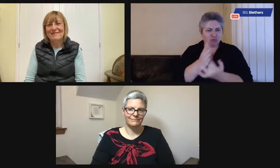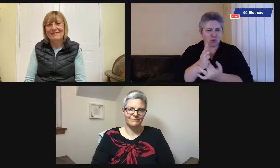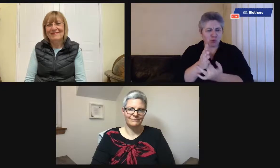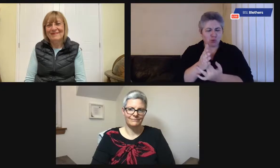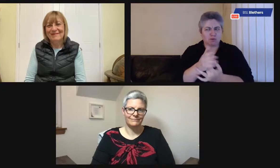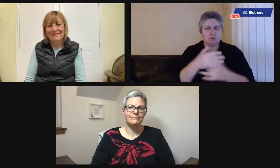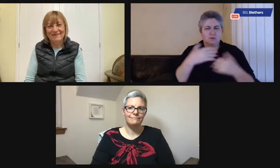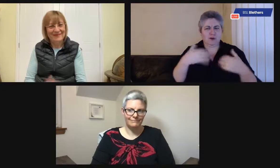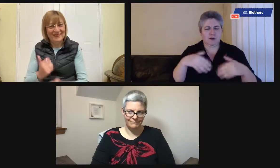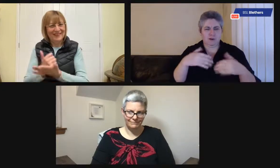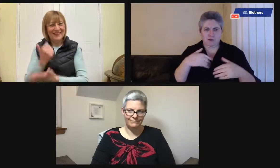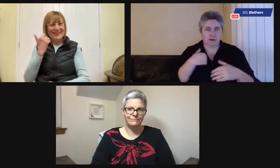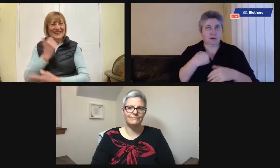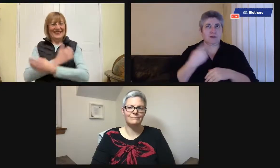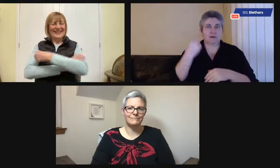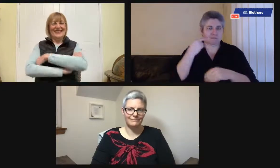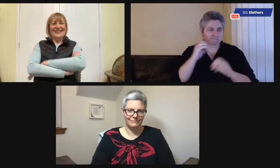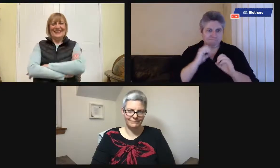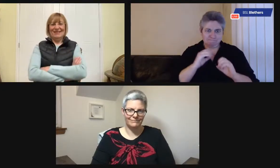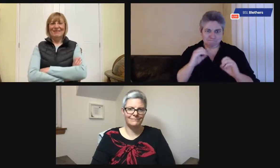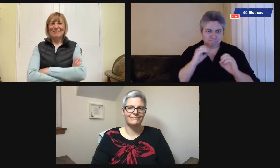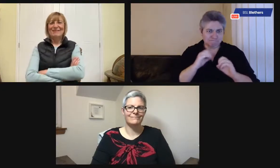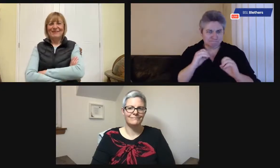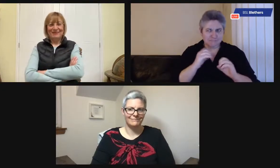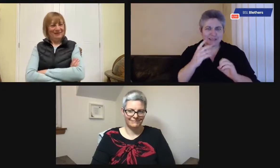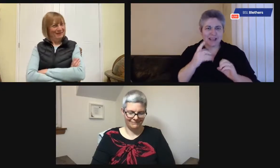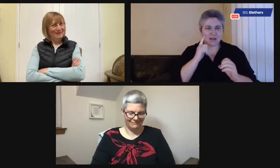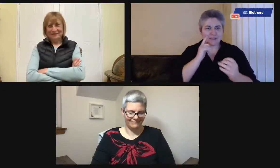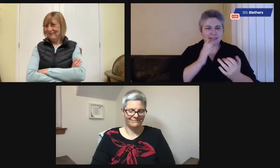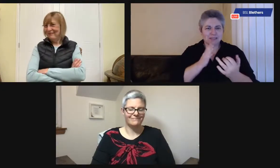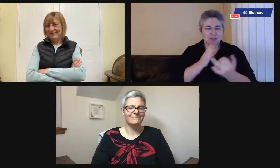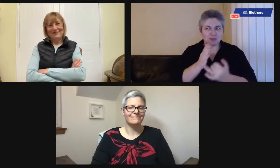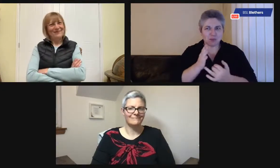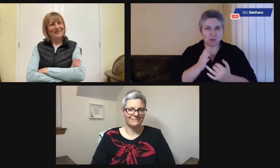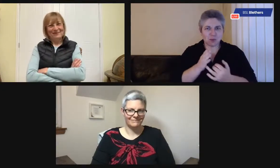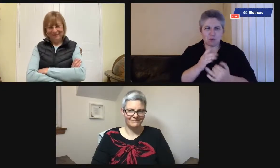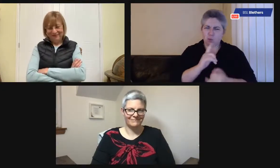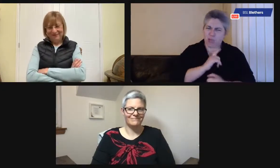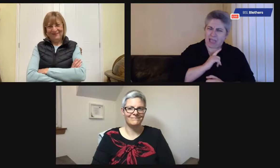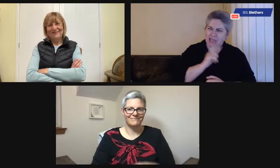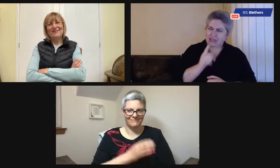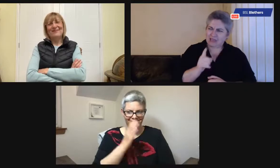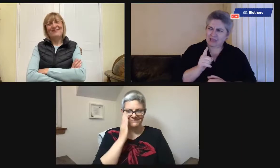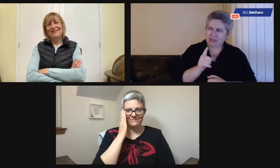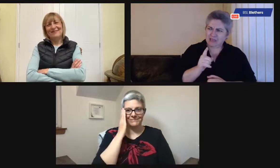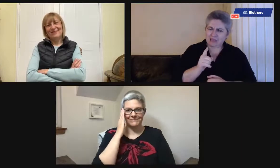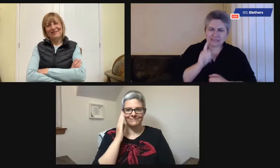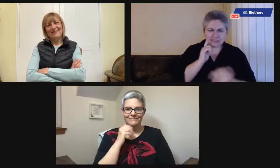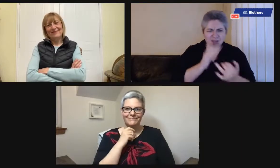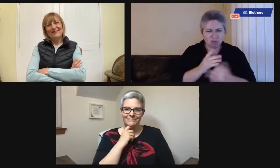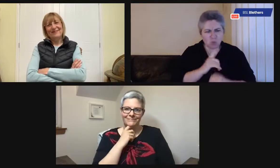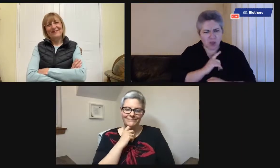Great. Again, we've got a see-through wardrobe. It's fantastic. Yeah. So, a see-through wardrobe.